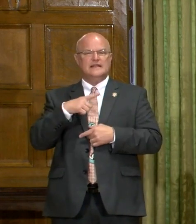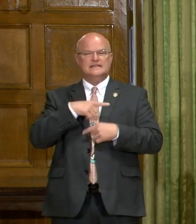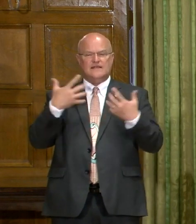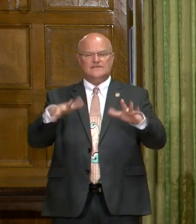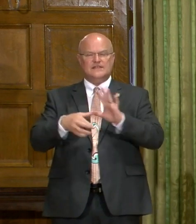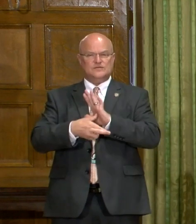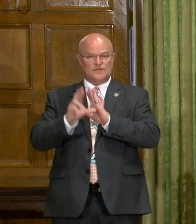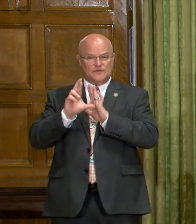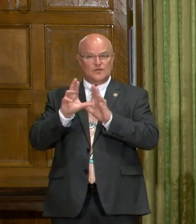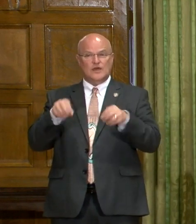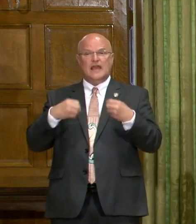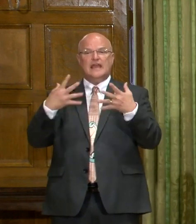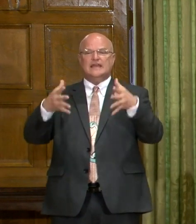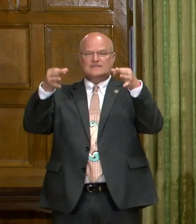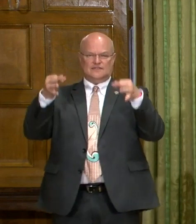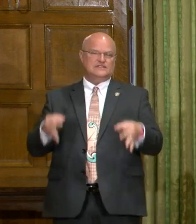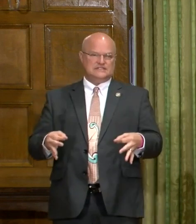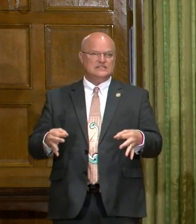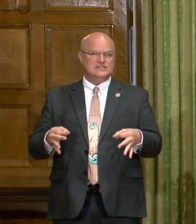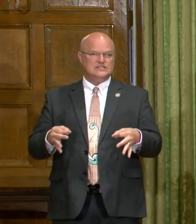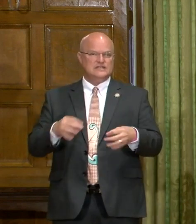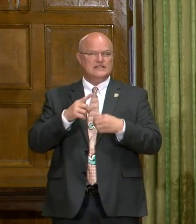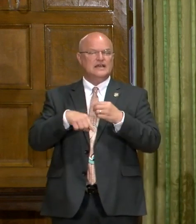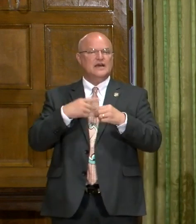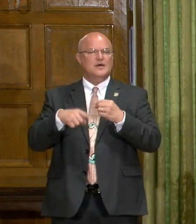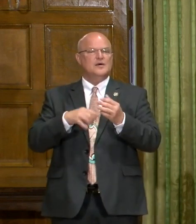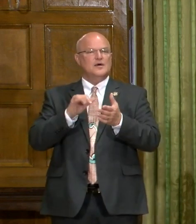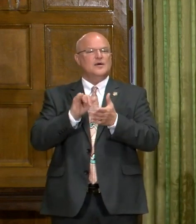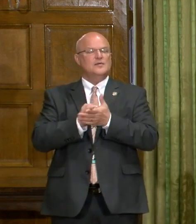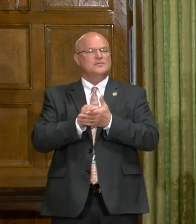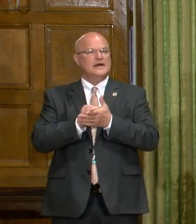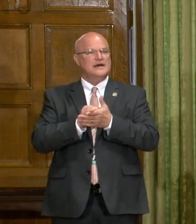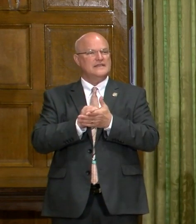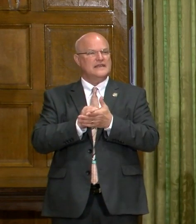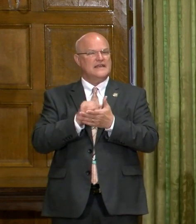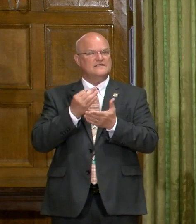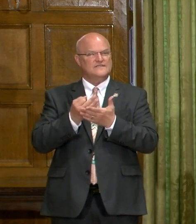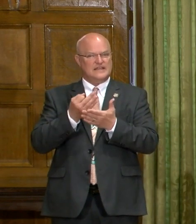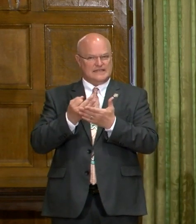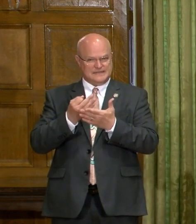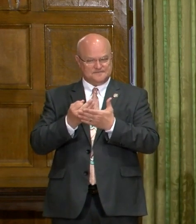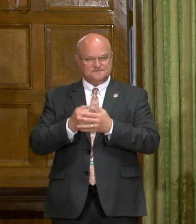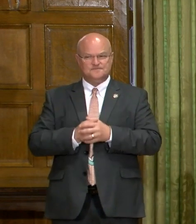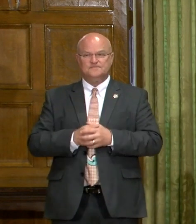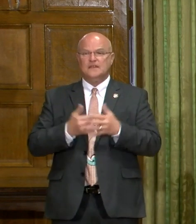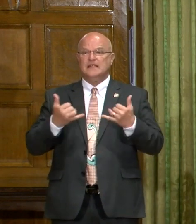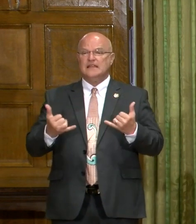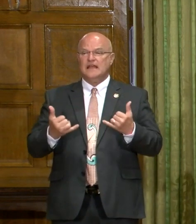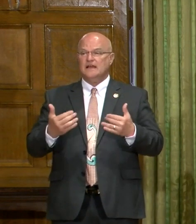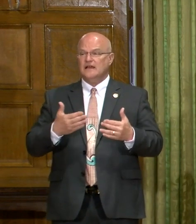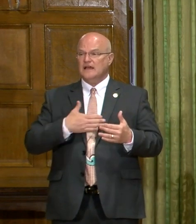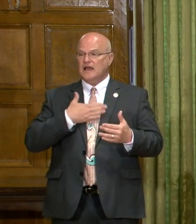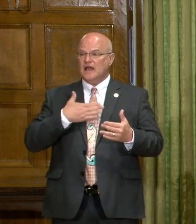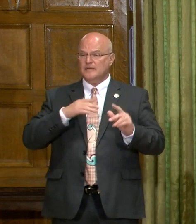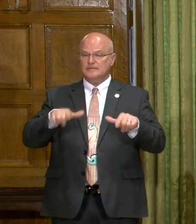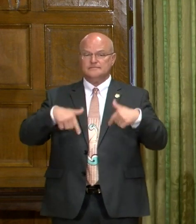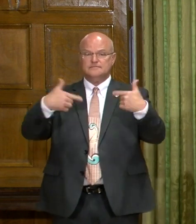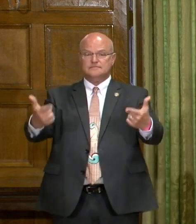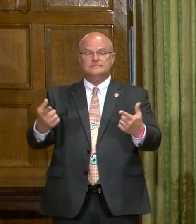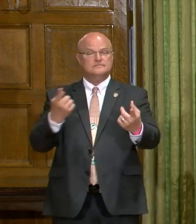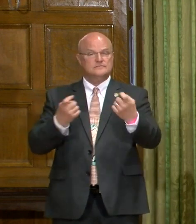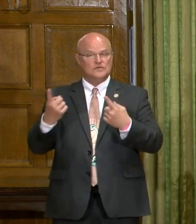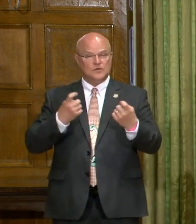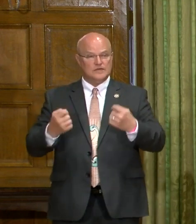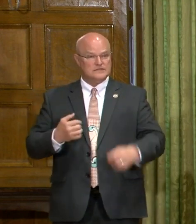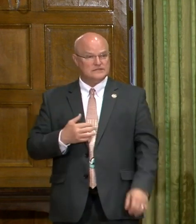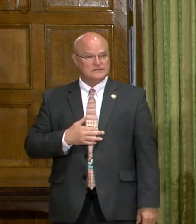review and give their decision in regard to that funding. With that, we'll be happy to turn it open to